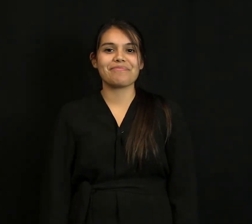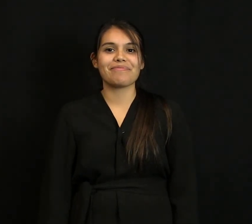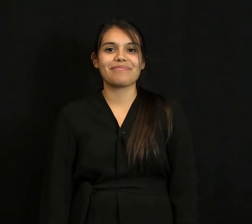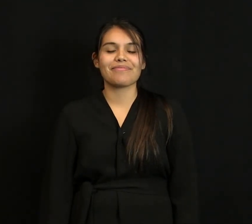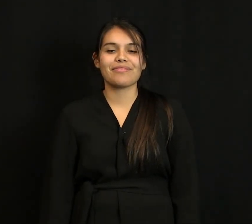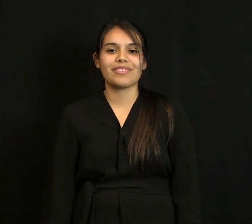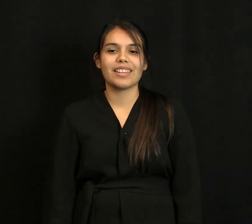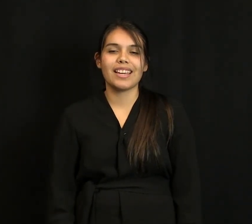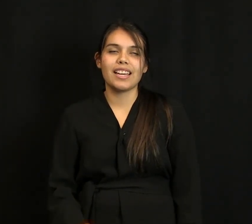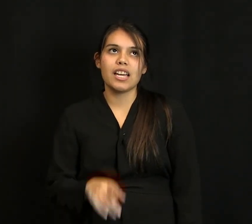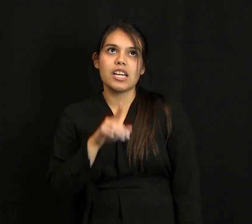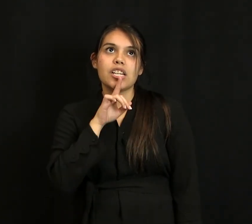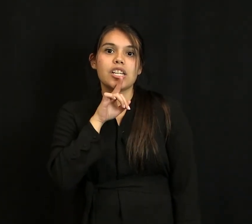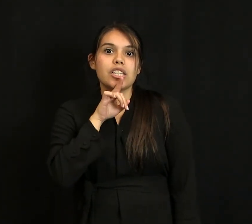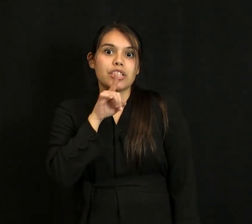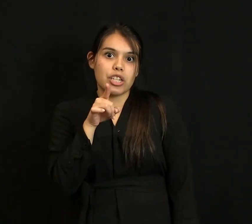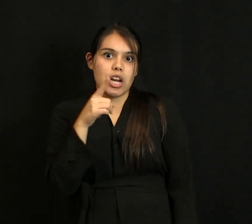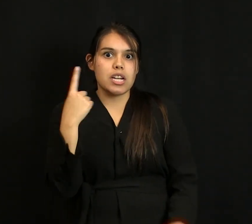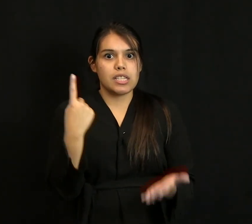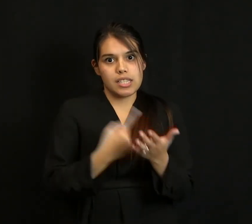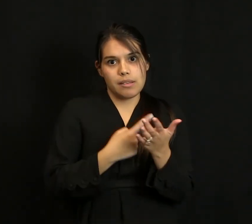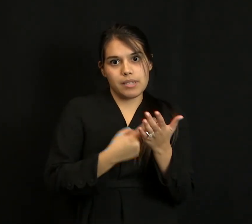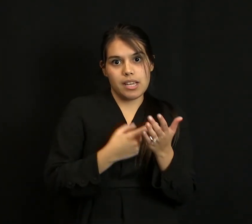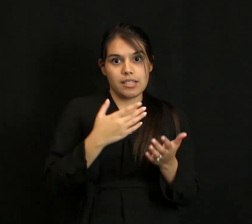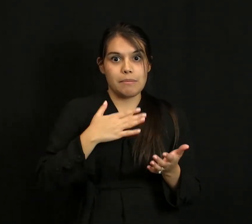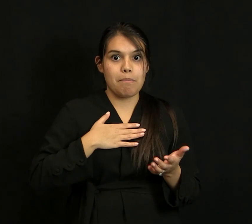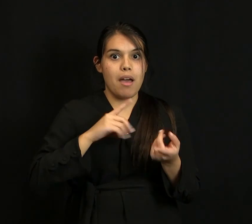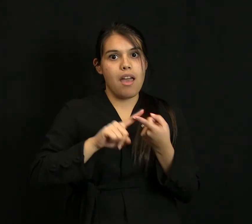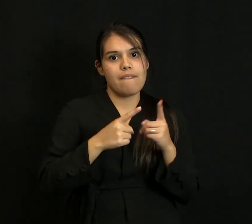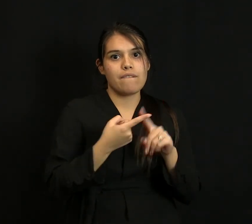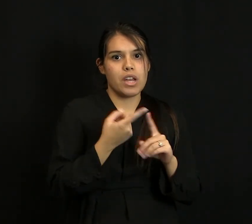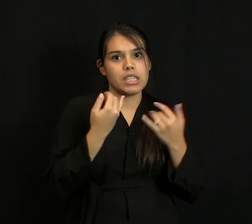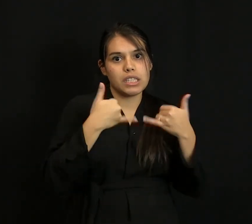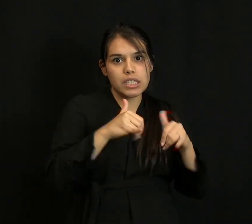Sure, every once in a while, somebody's still a little bit bad. But it's not like before.